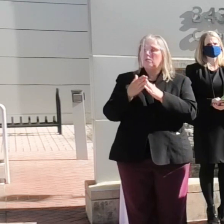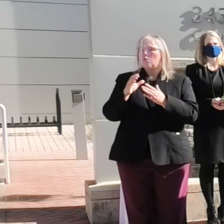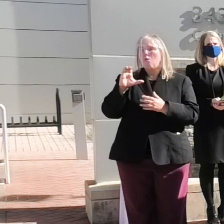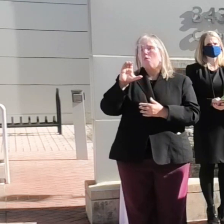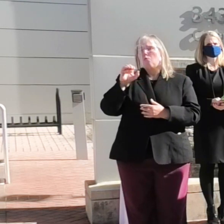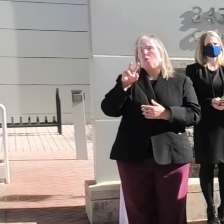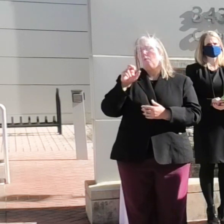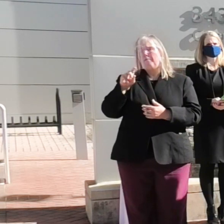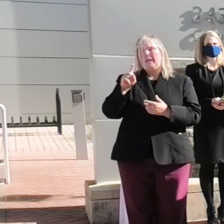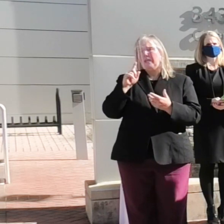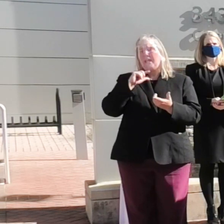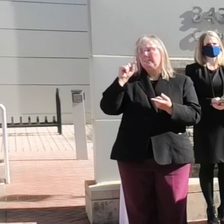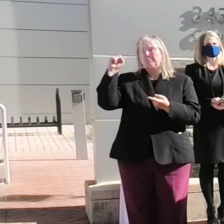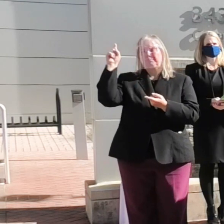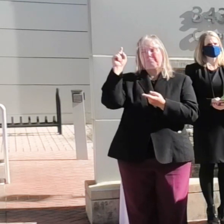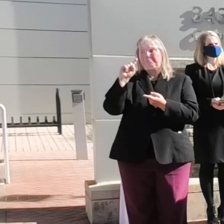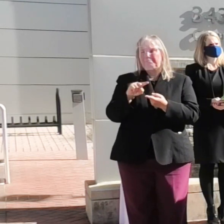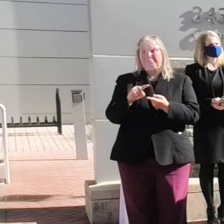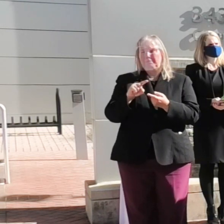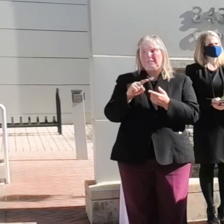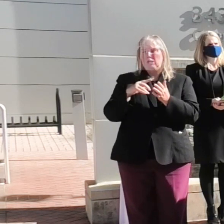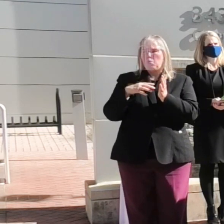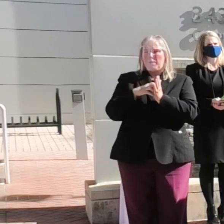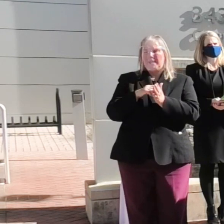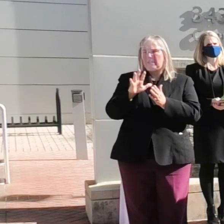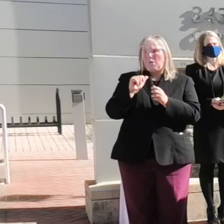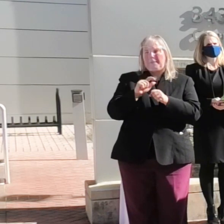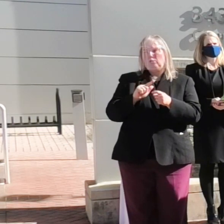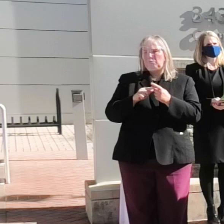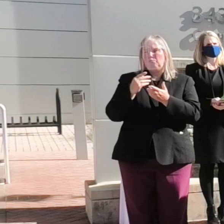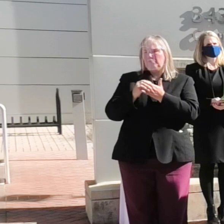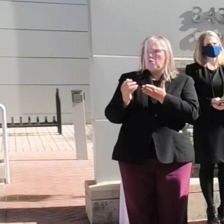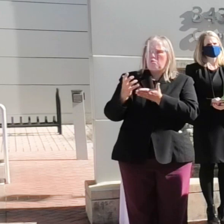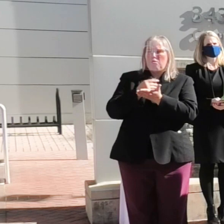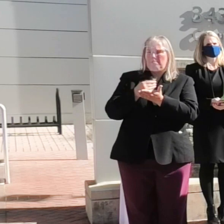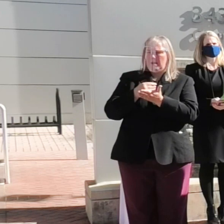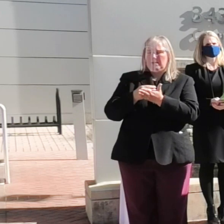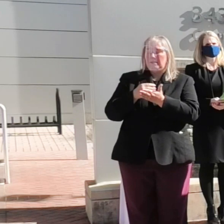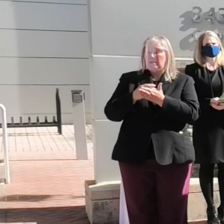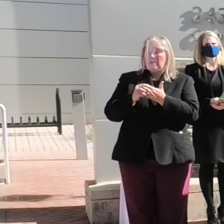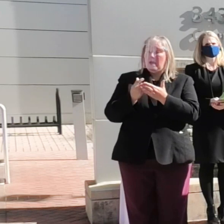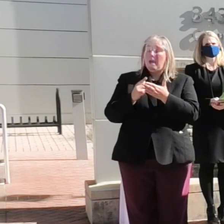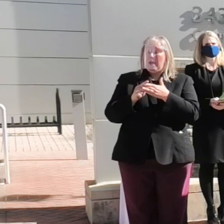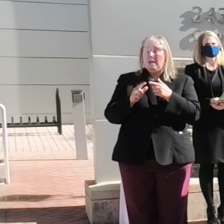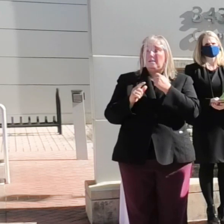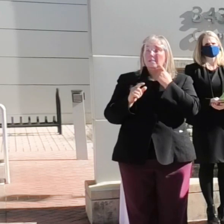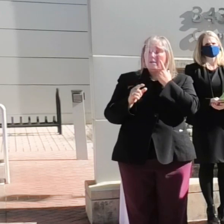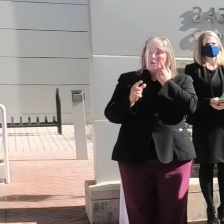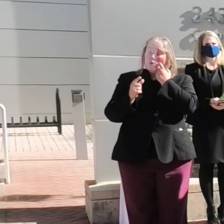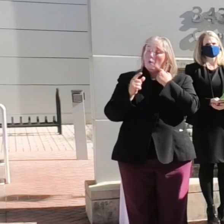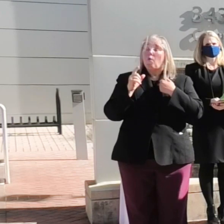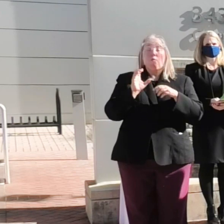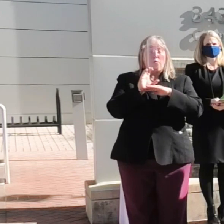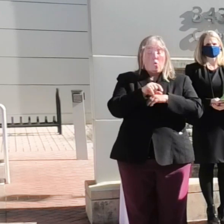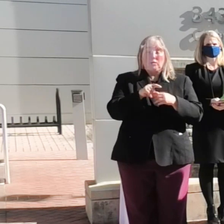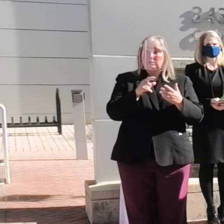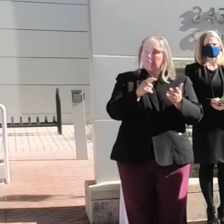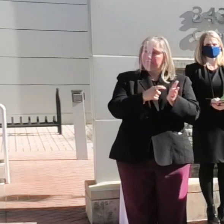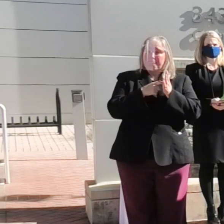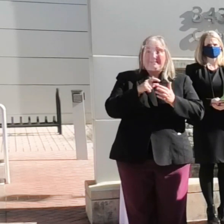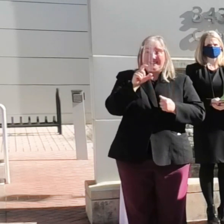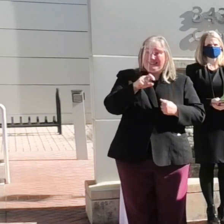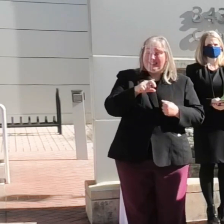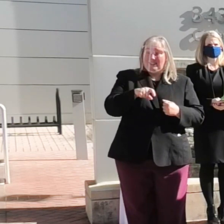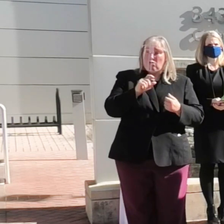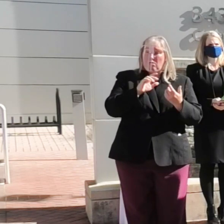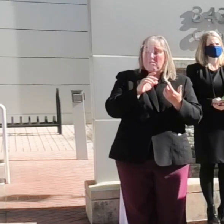their ability to fundraise, and force needed in-person services to online or, even